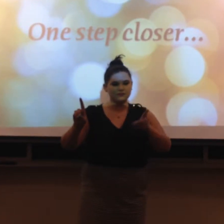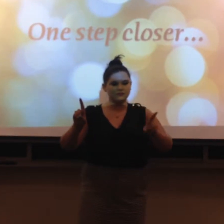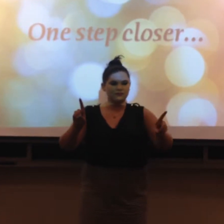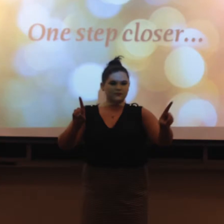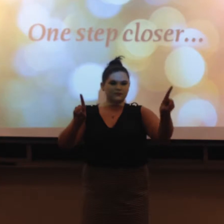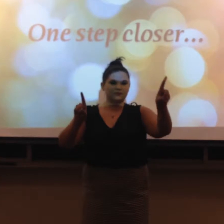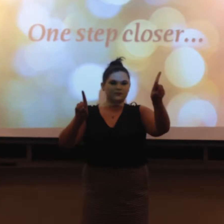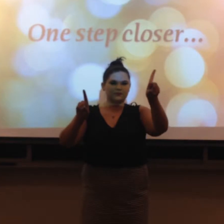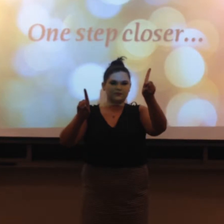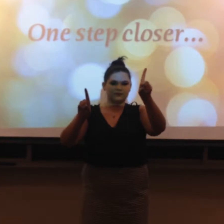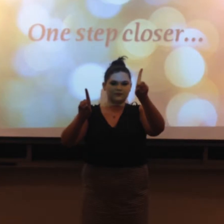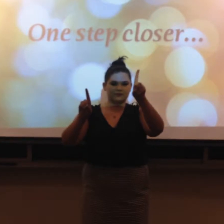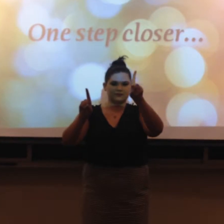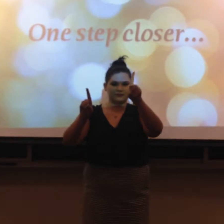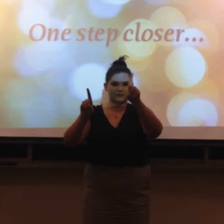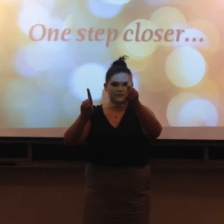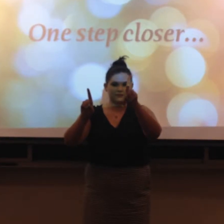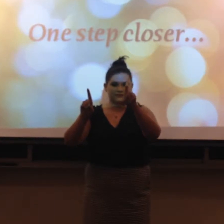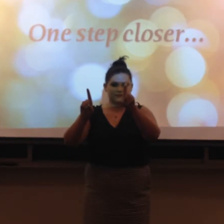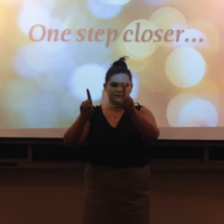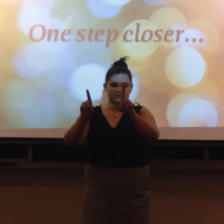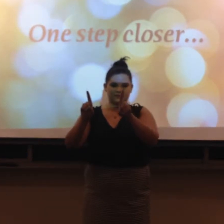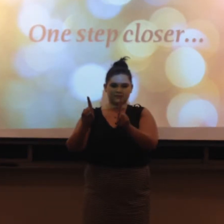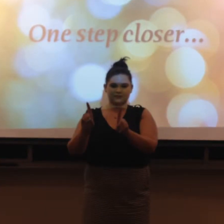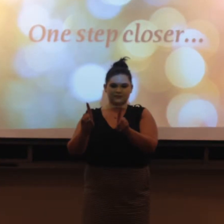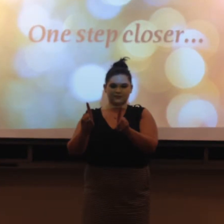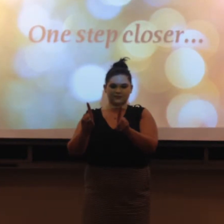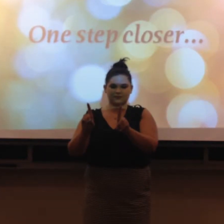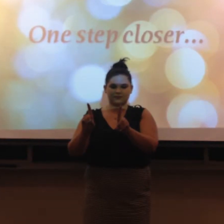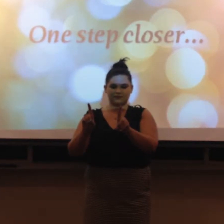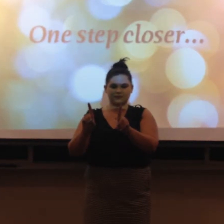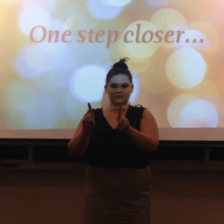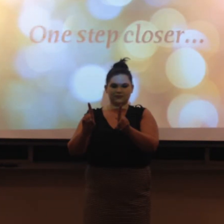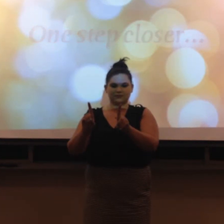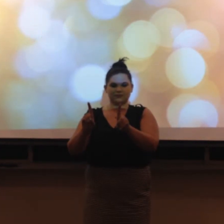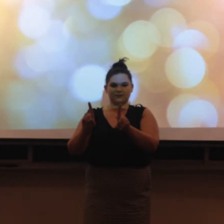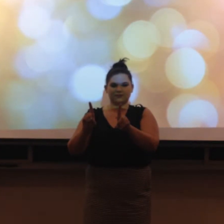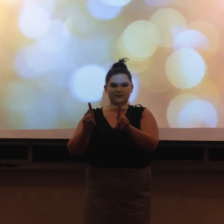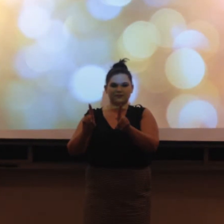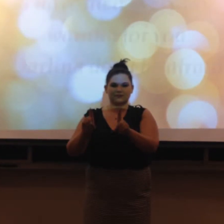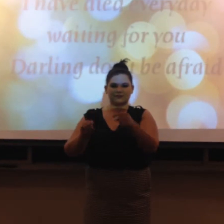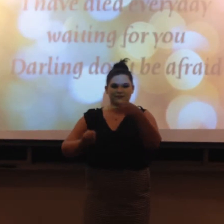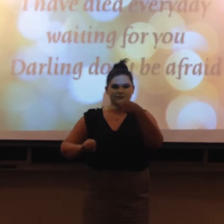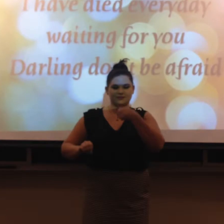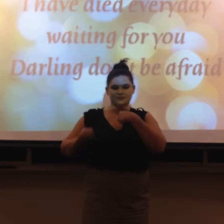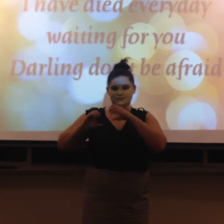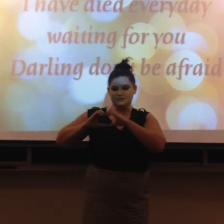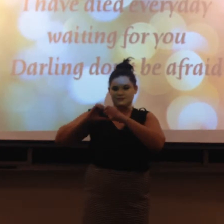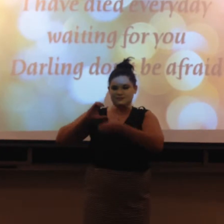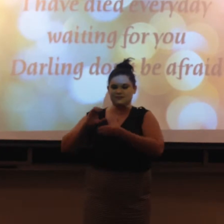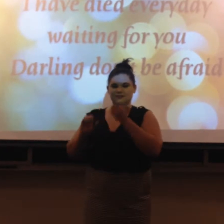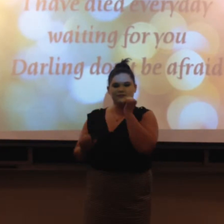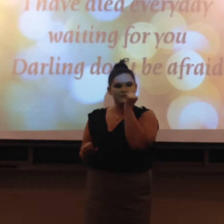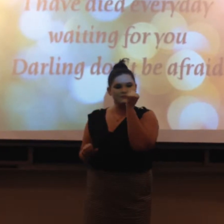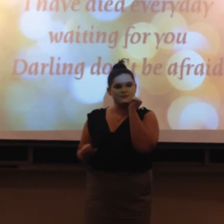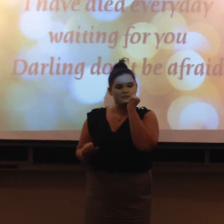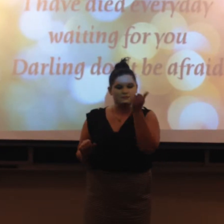goes down I've died every